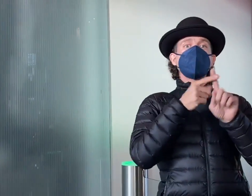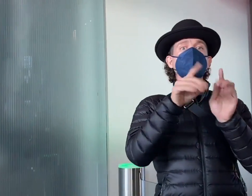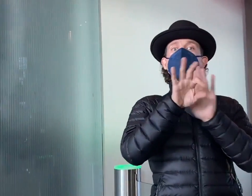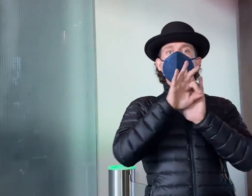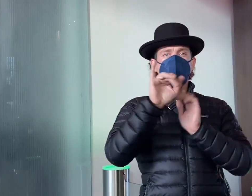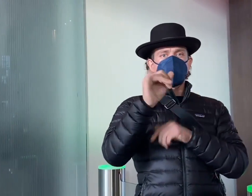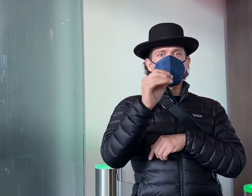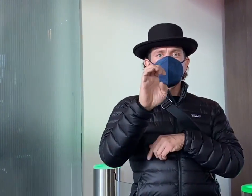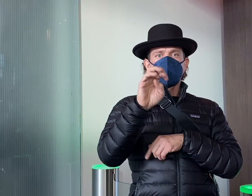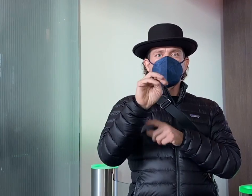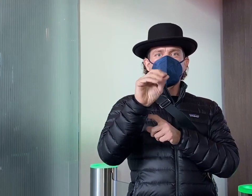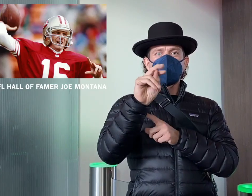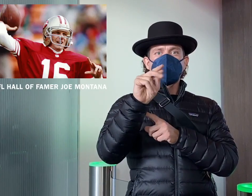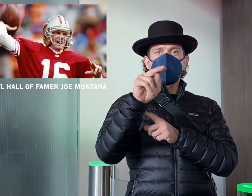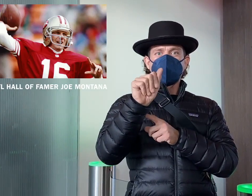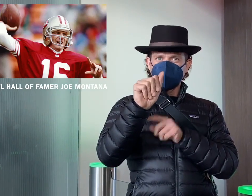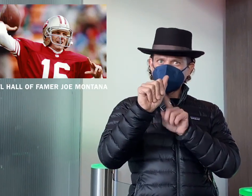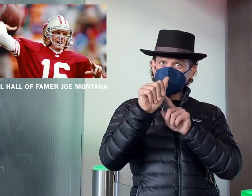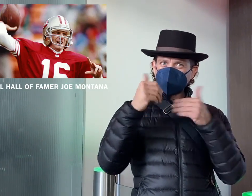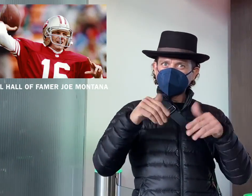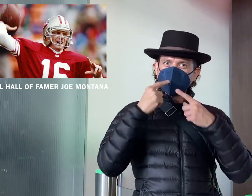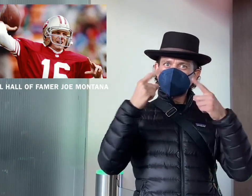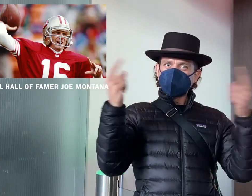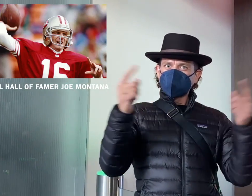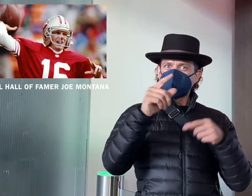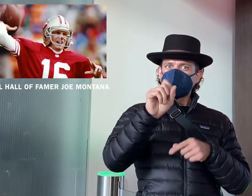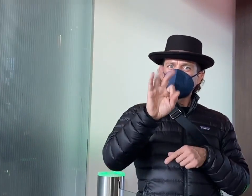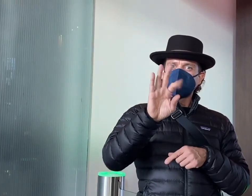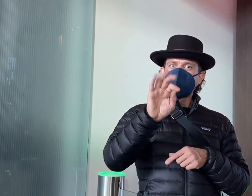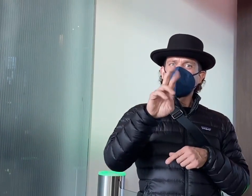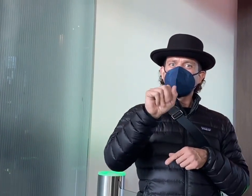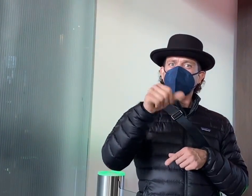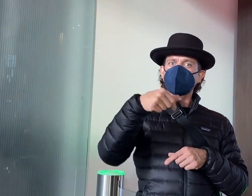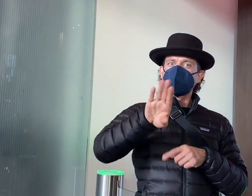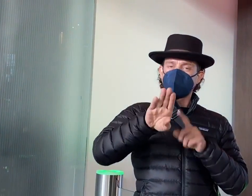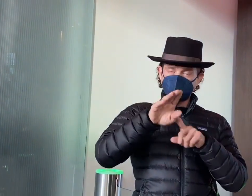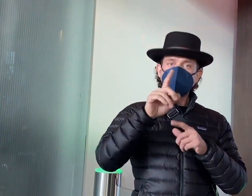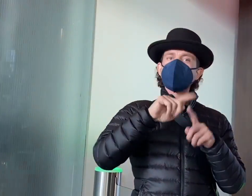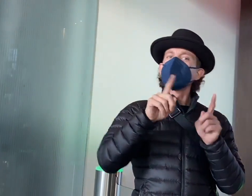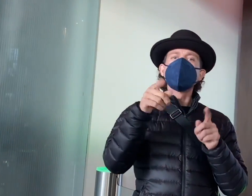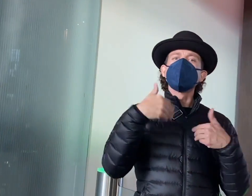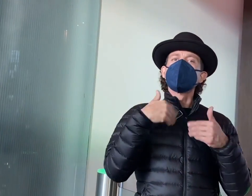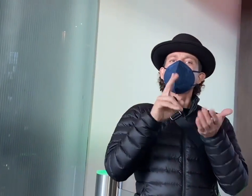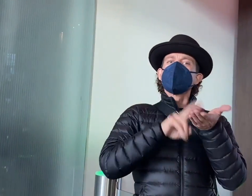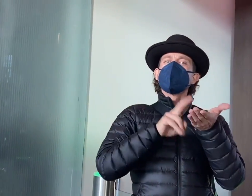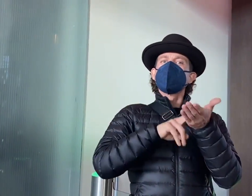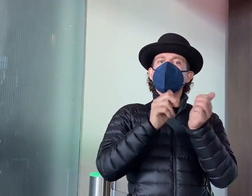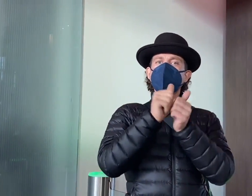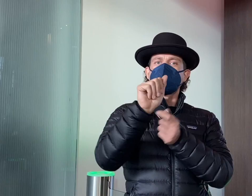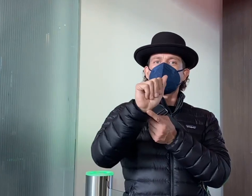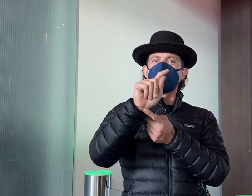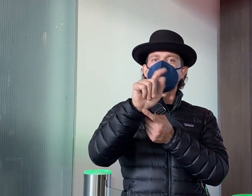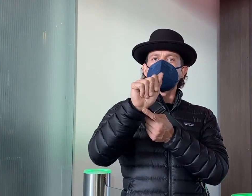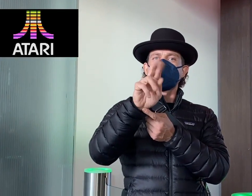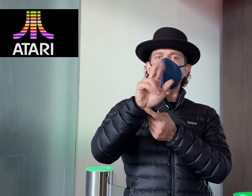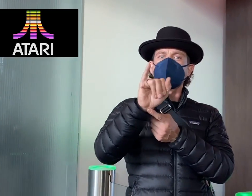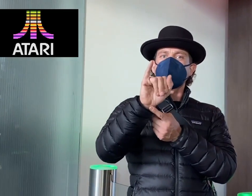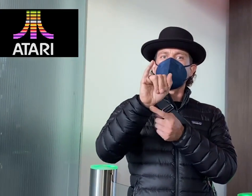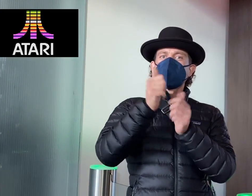Trip's first choice at the time was famed 49ers quarterback Joe Montana, but Joe already had a contract with Atari, one of EA's